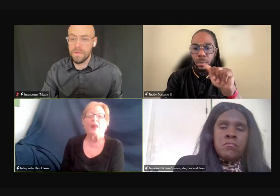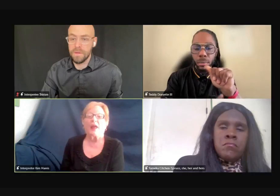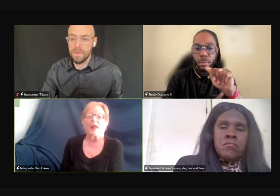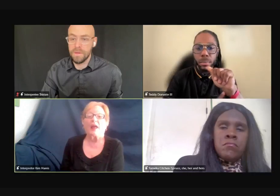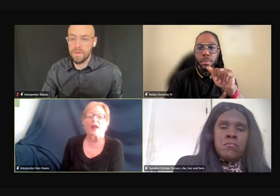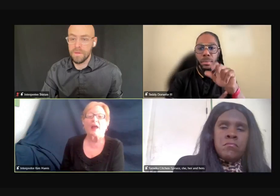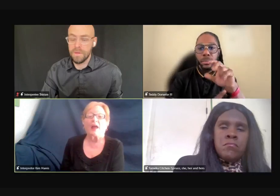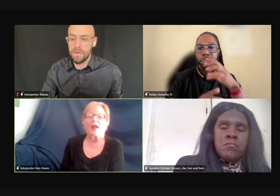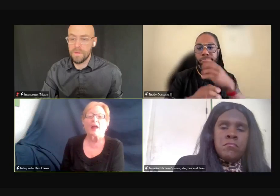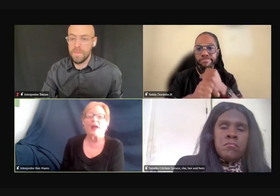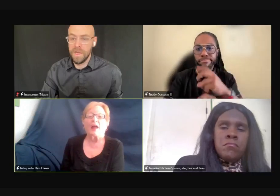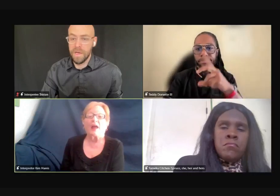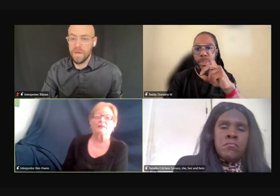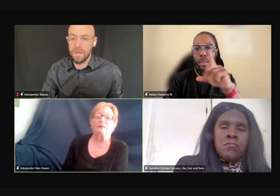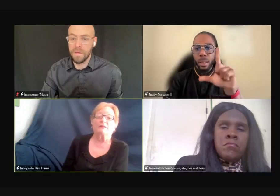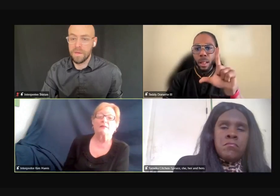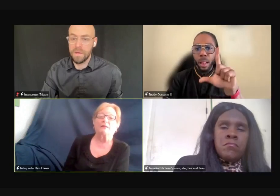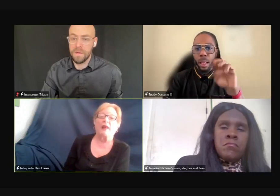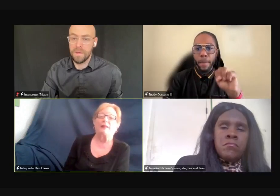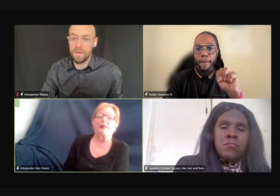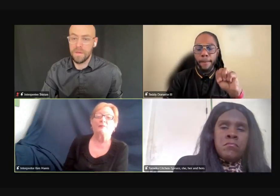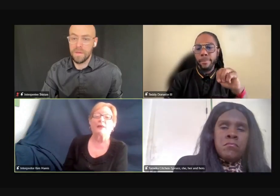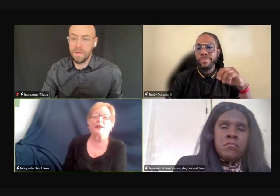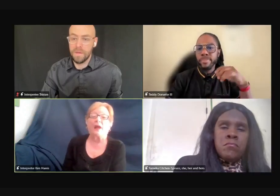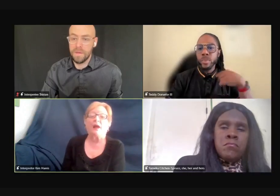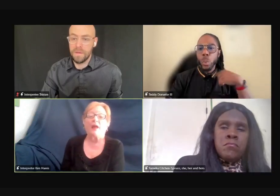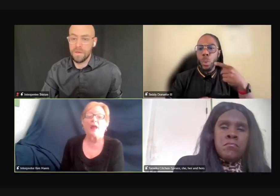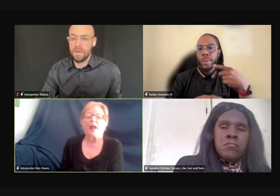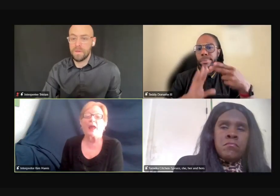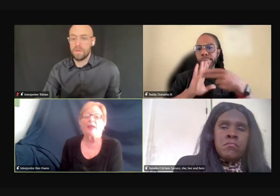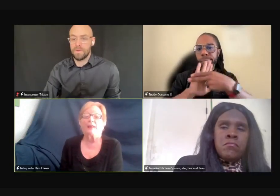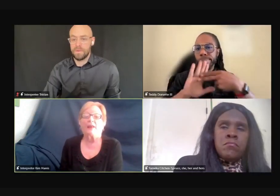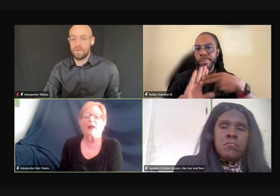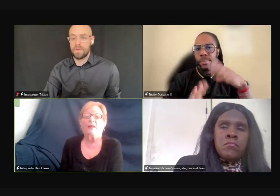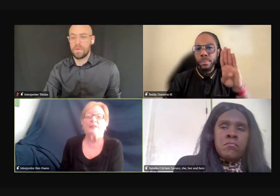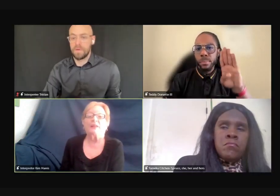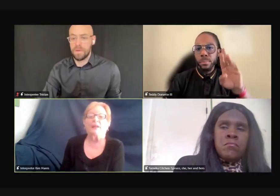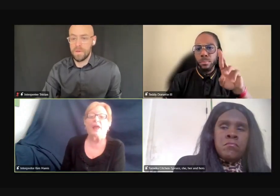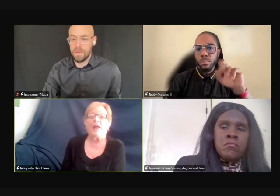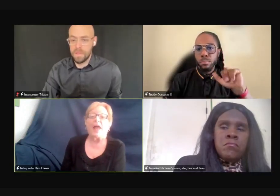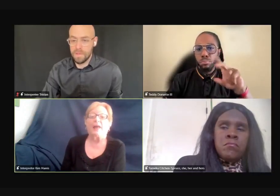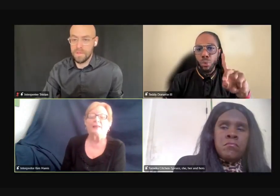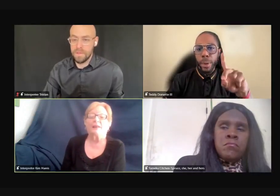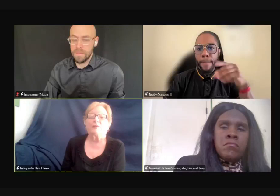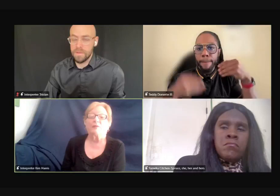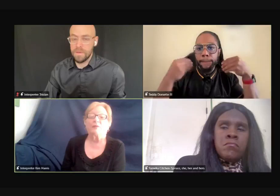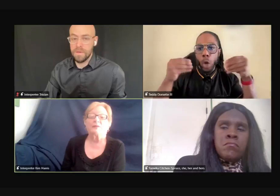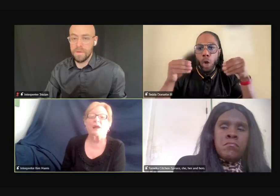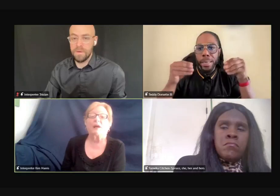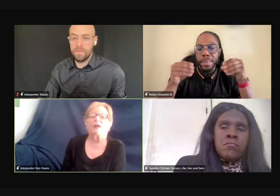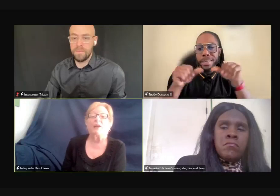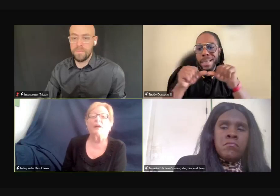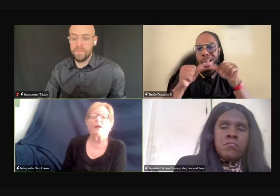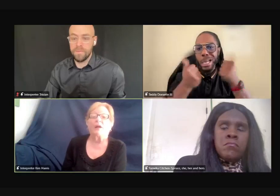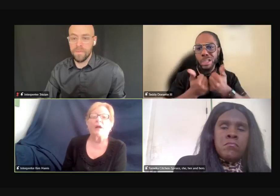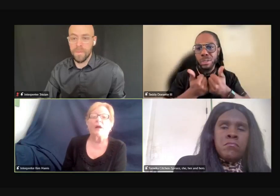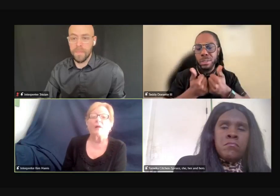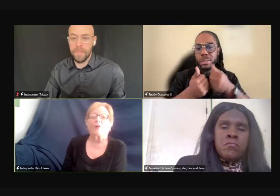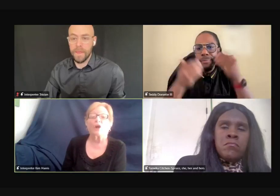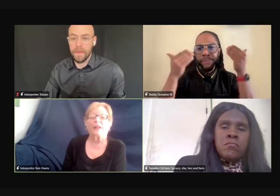uh, and media and LTD. And it was, uh,